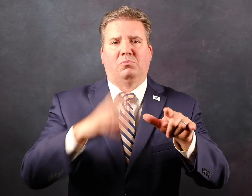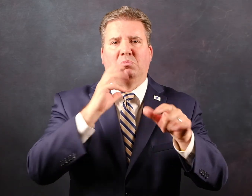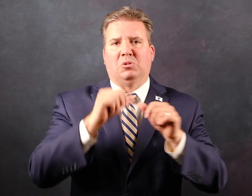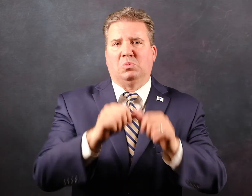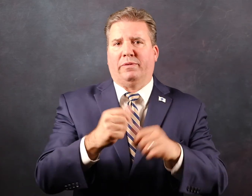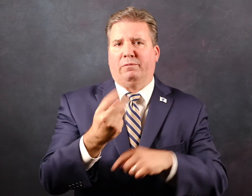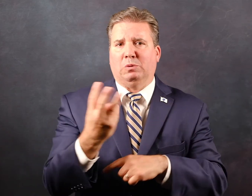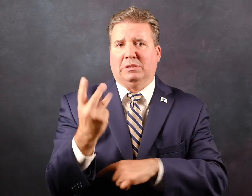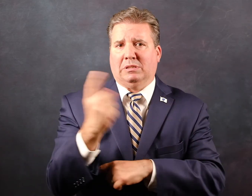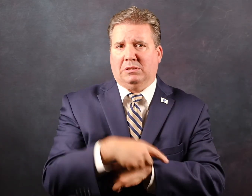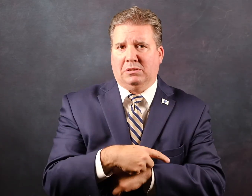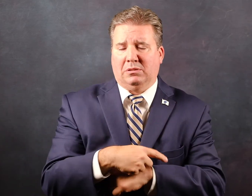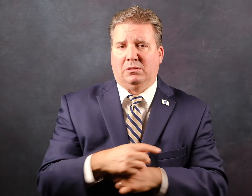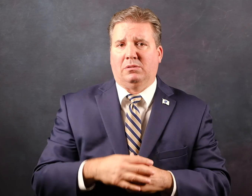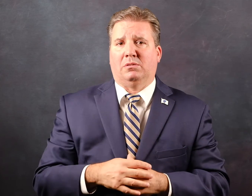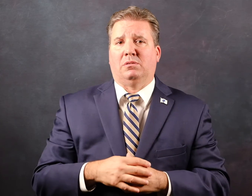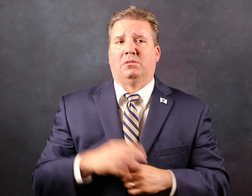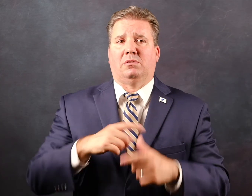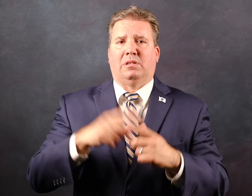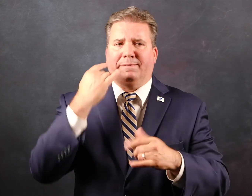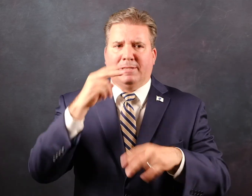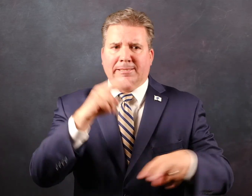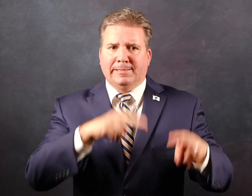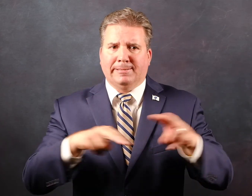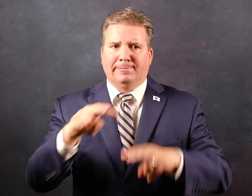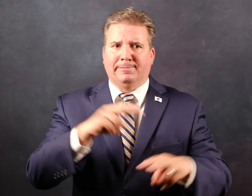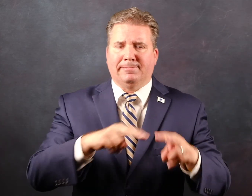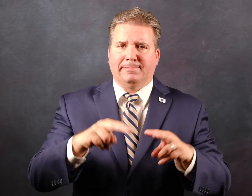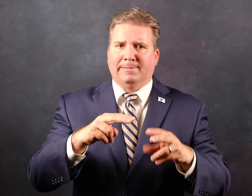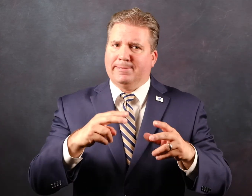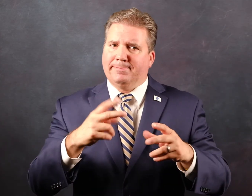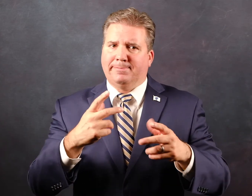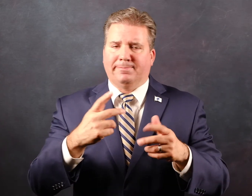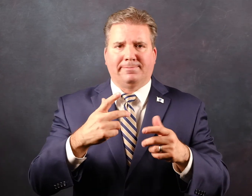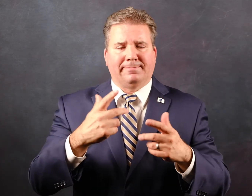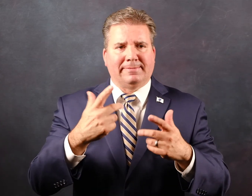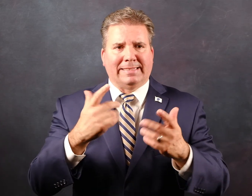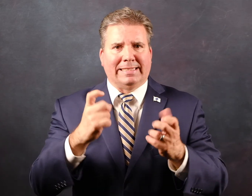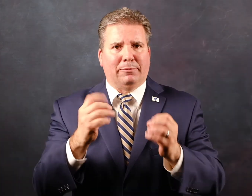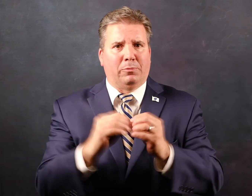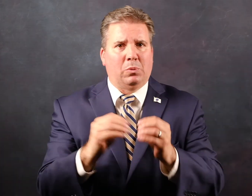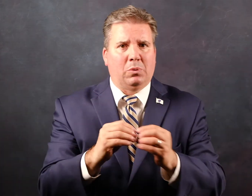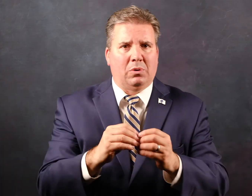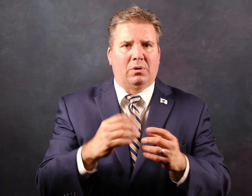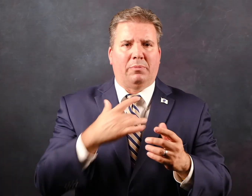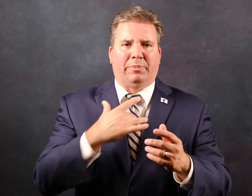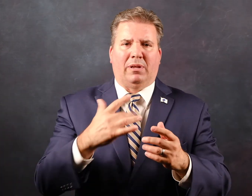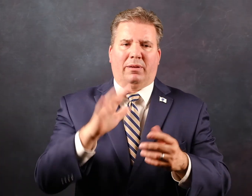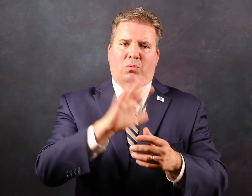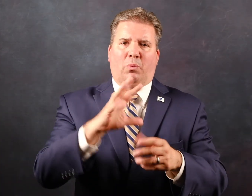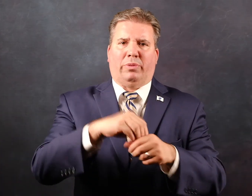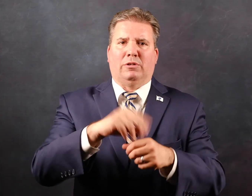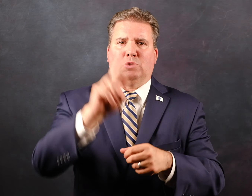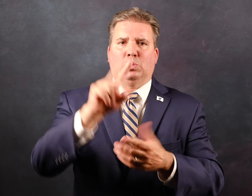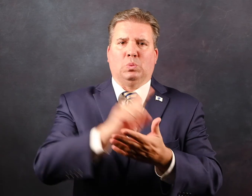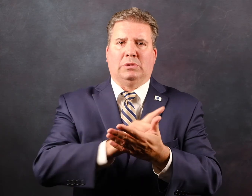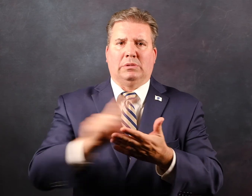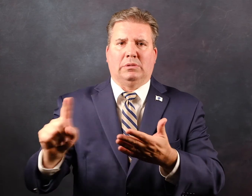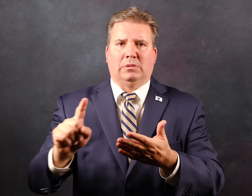will start on August 8th continue for a few days if they determine there is need for more spraying within the